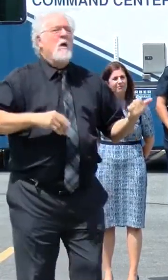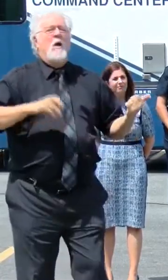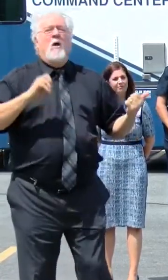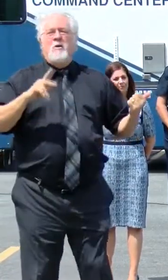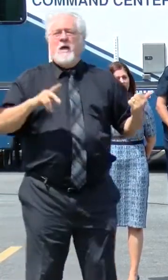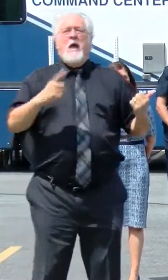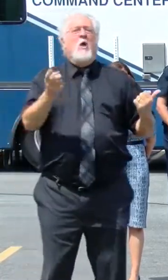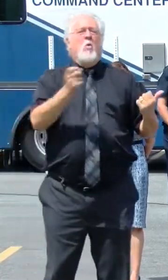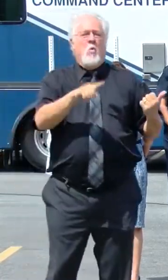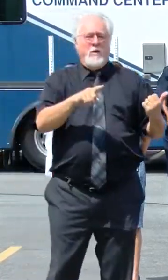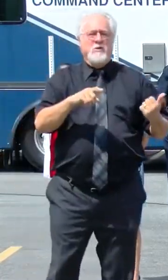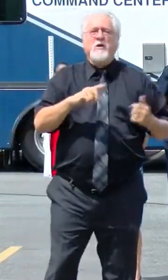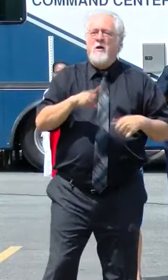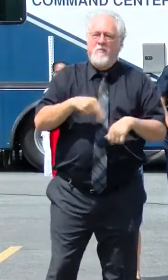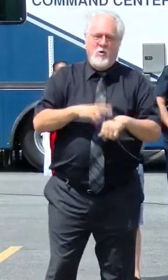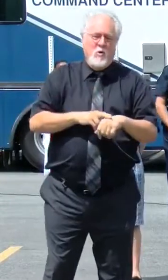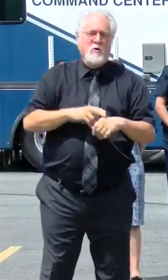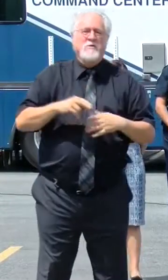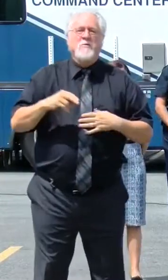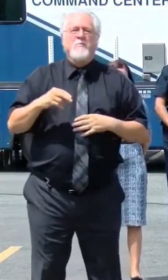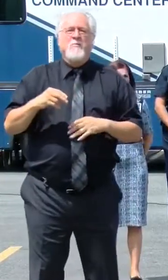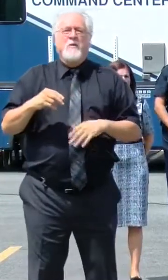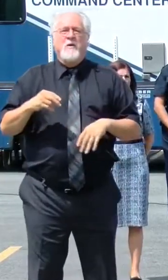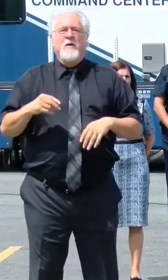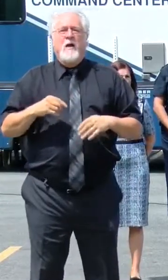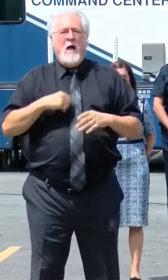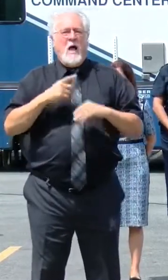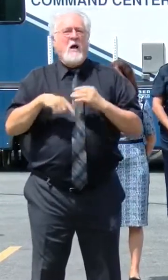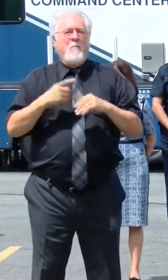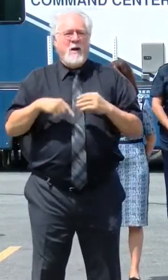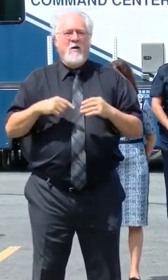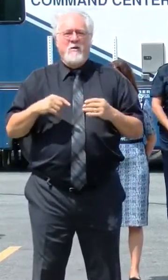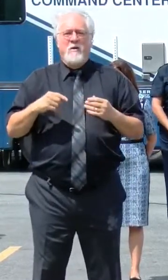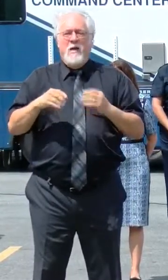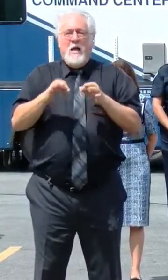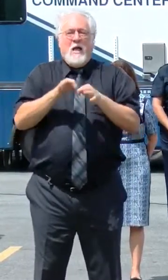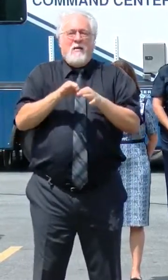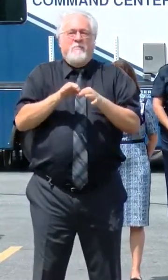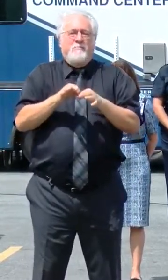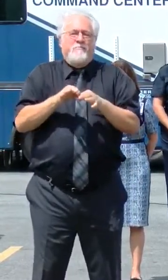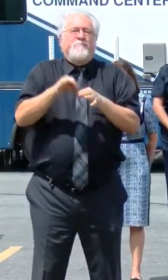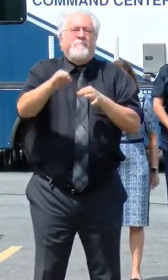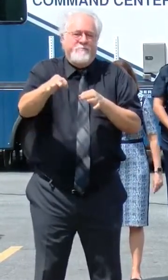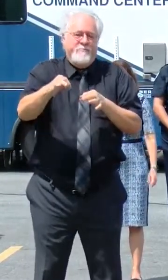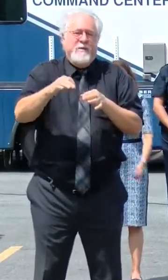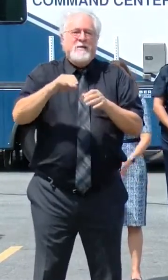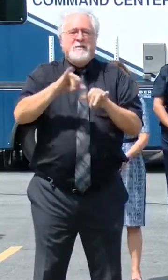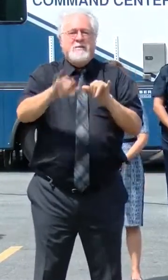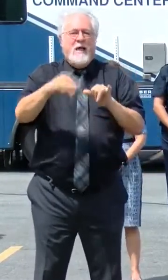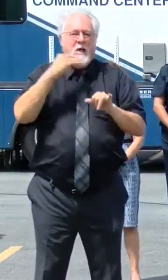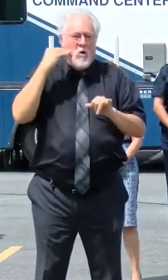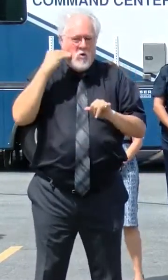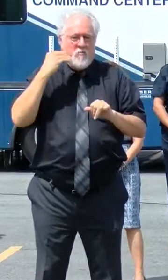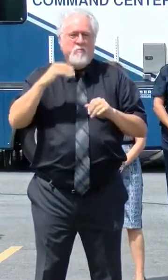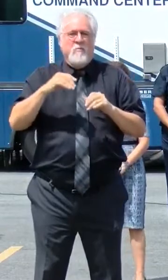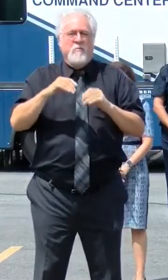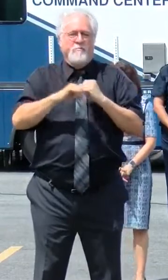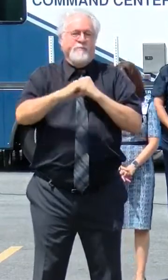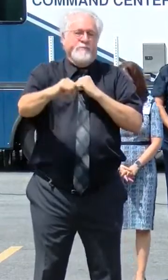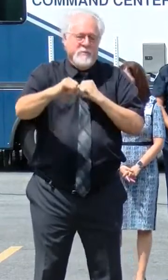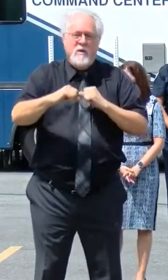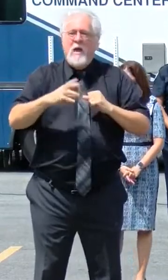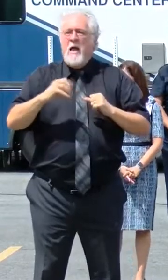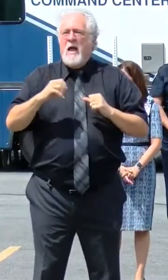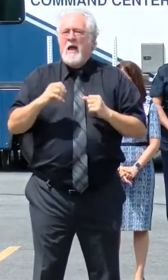her question, of course, is about the extension of the stay-at-home order and